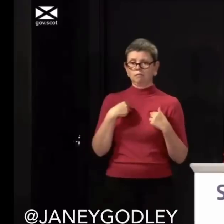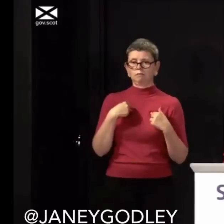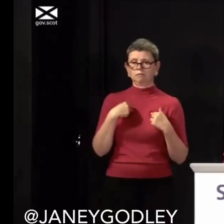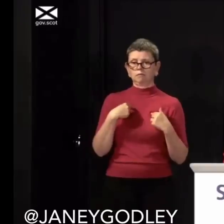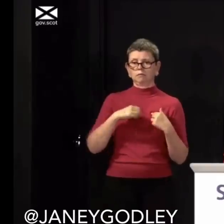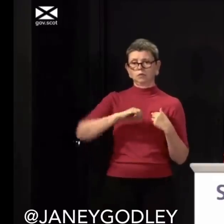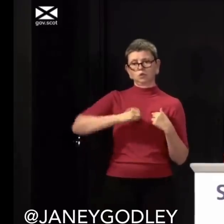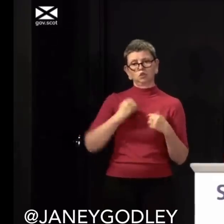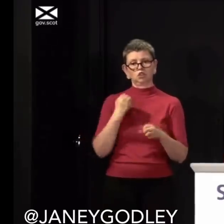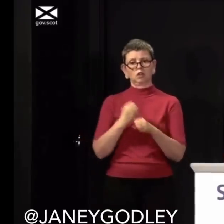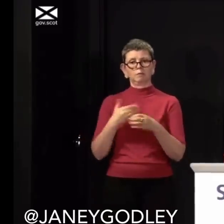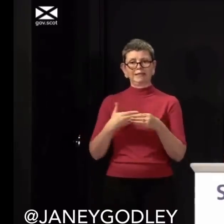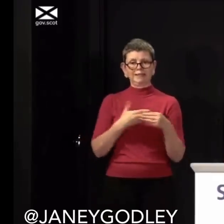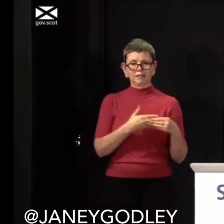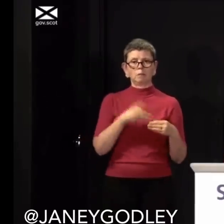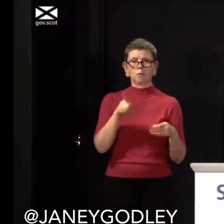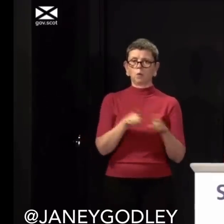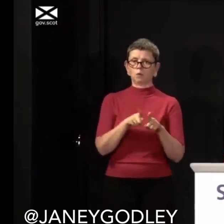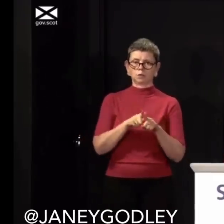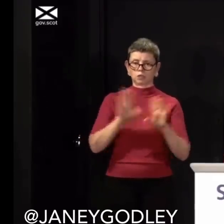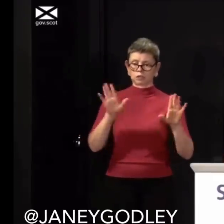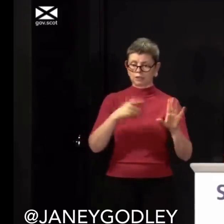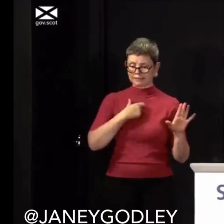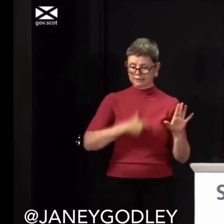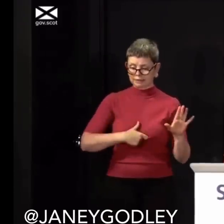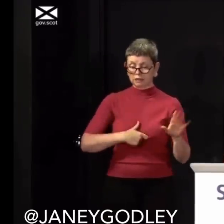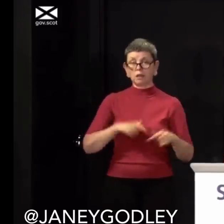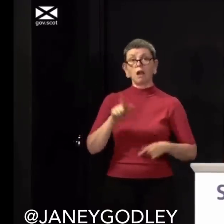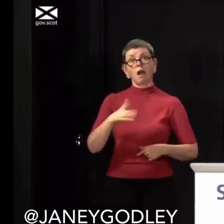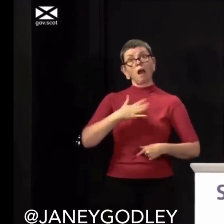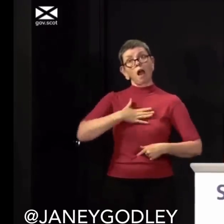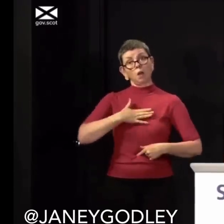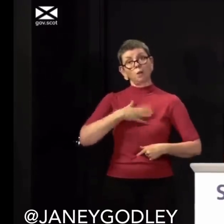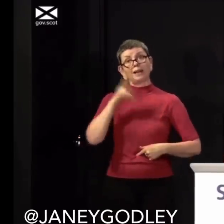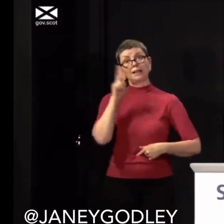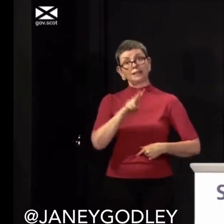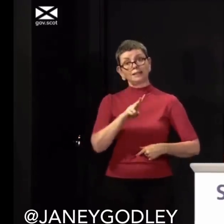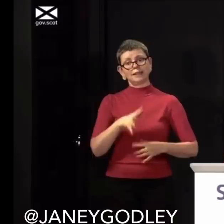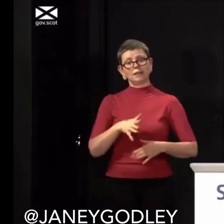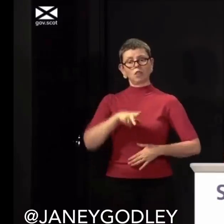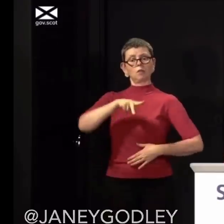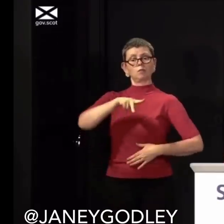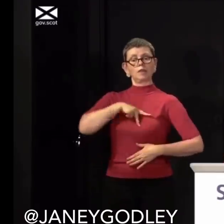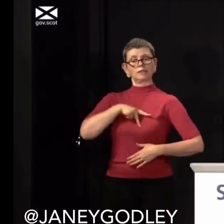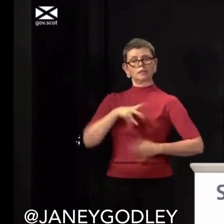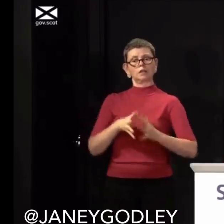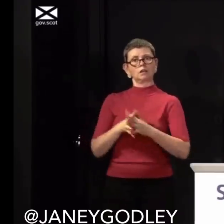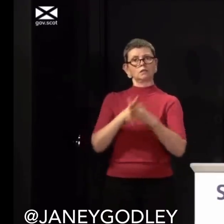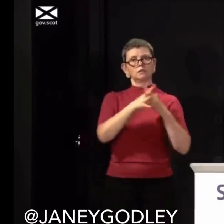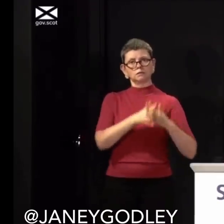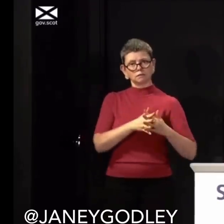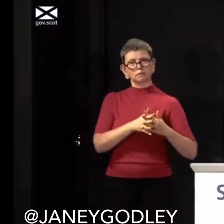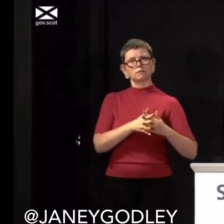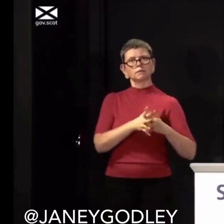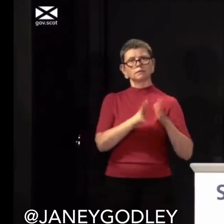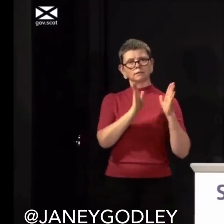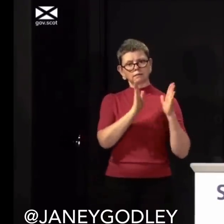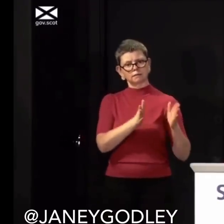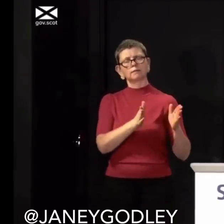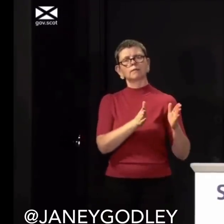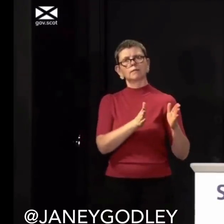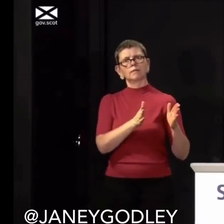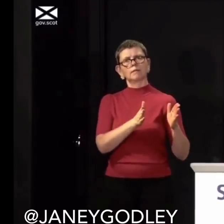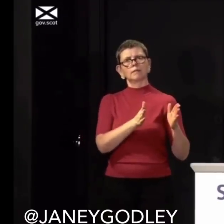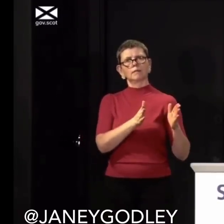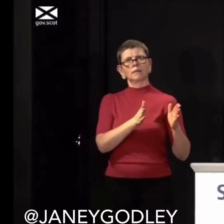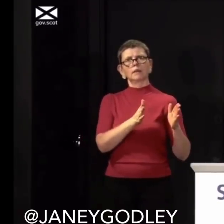see Trump. Maybe you could tell him to hod back and dial down in the disinfecting chat and maybe wear a mask and stop telling everybody he's positive, negative,